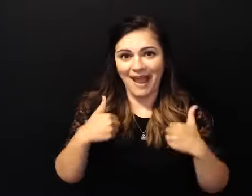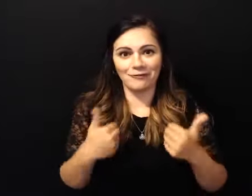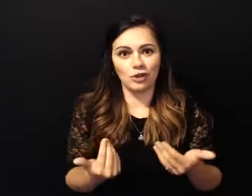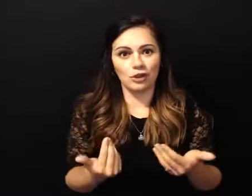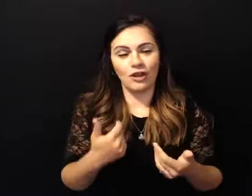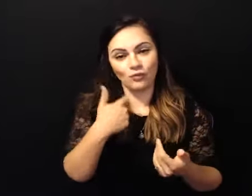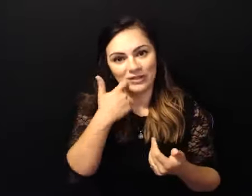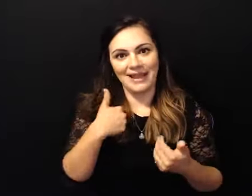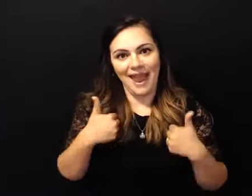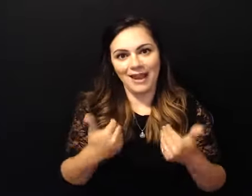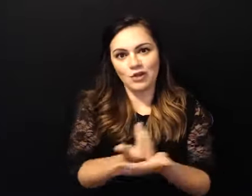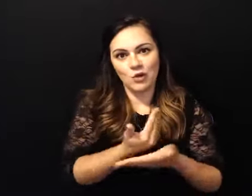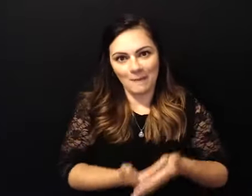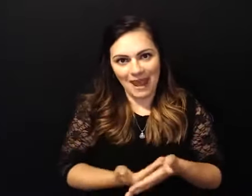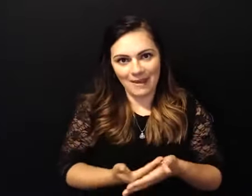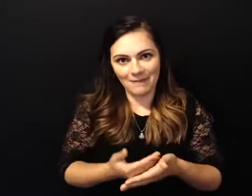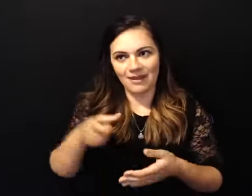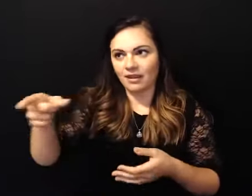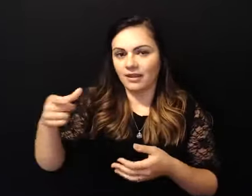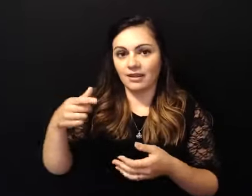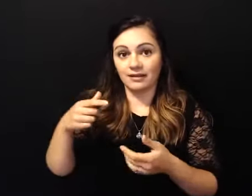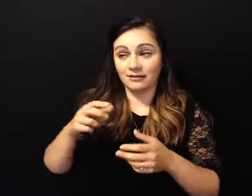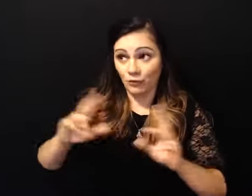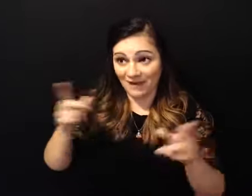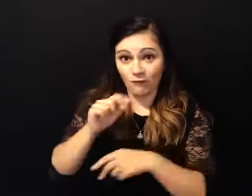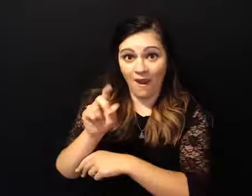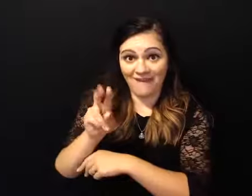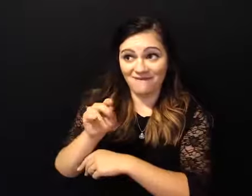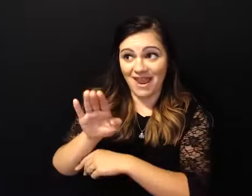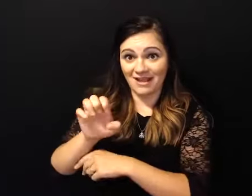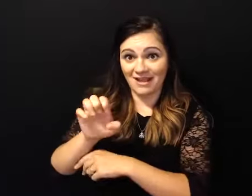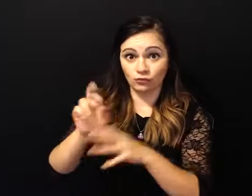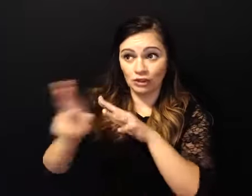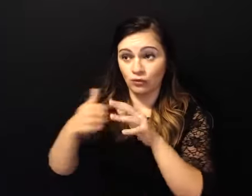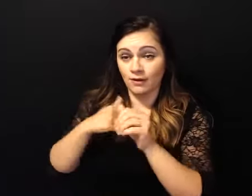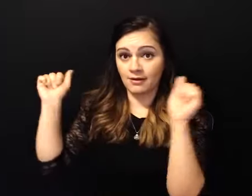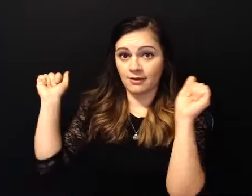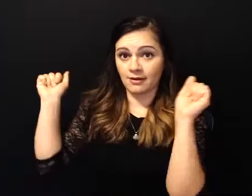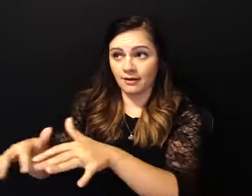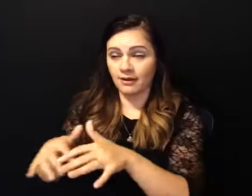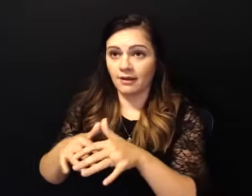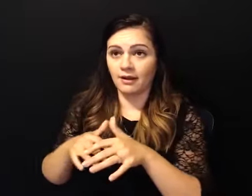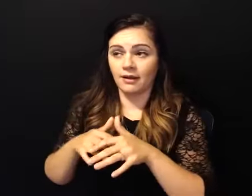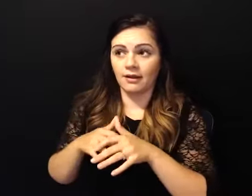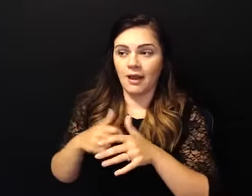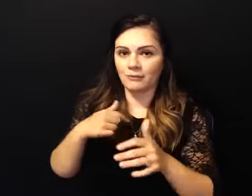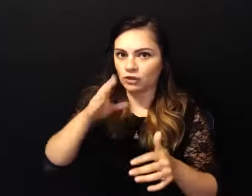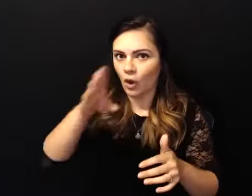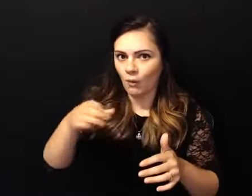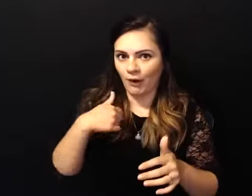i'm having issues i'm passing out a sober member of alcoholics anonymous i'm used to passing out when i'm drinking but here i am sober and i'm passing out and i don't know why